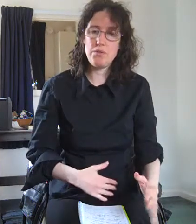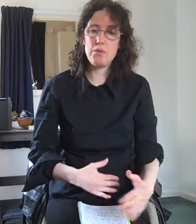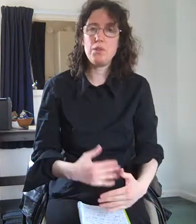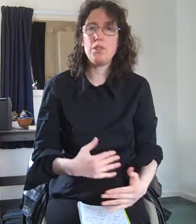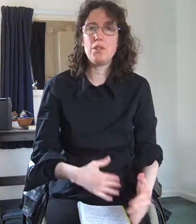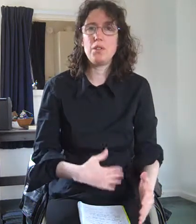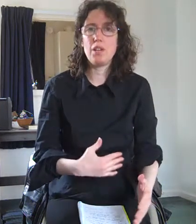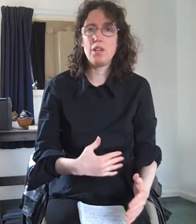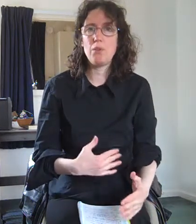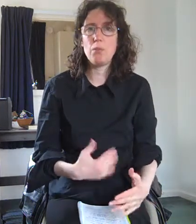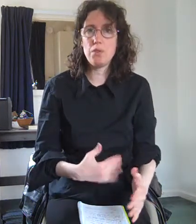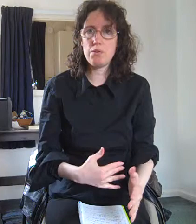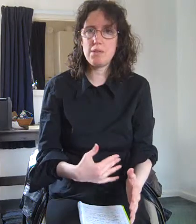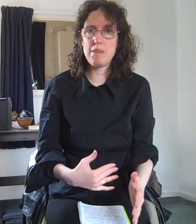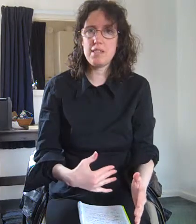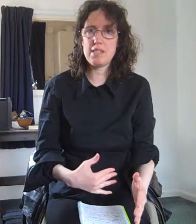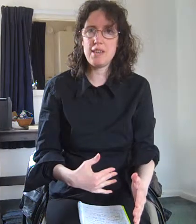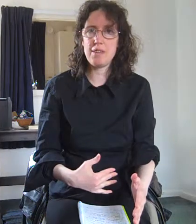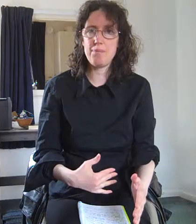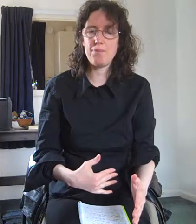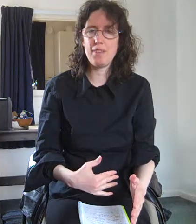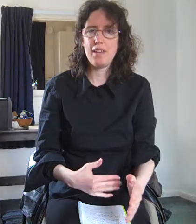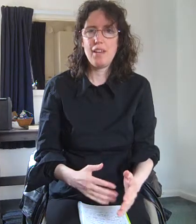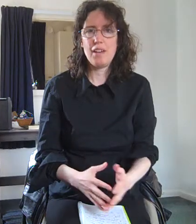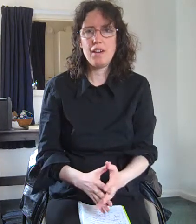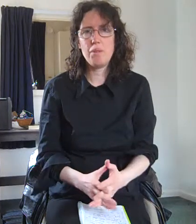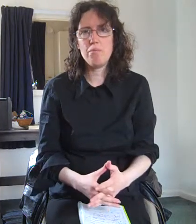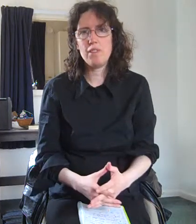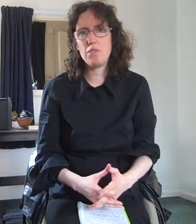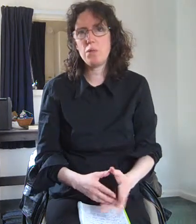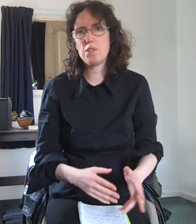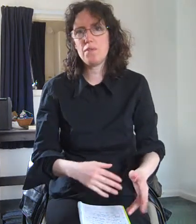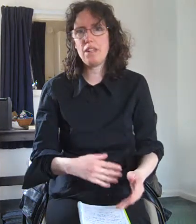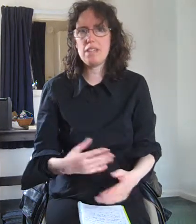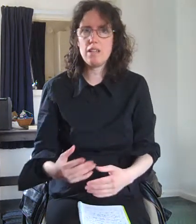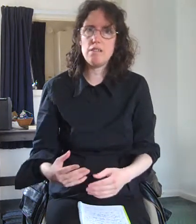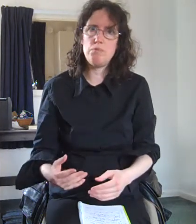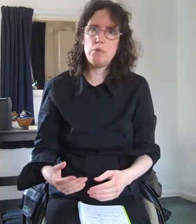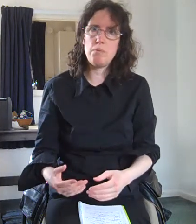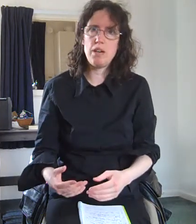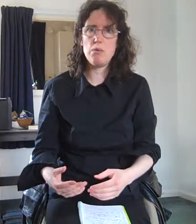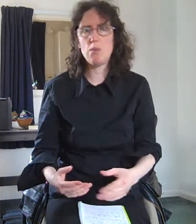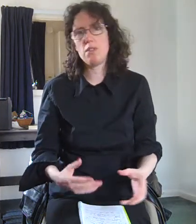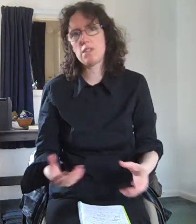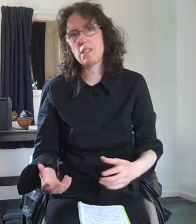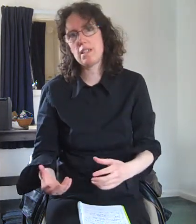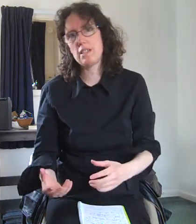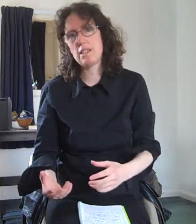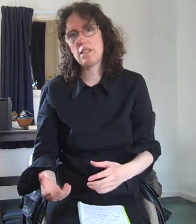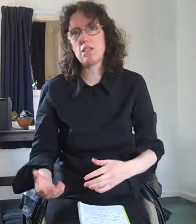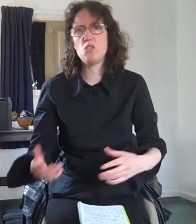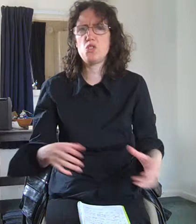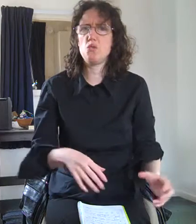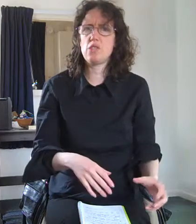through what those myths are. If you want to find out more about long-sightedness and short